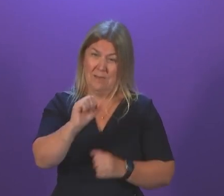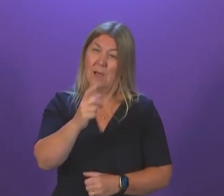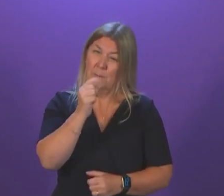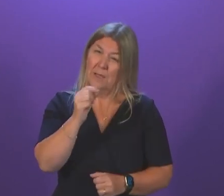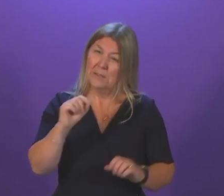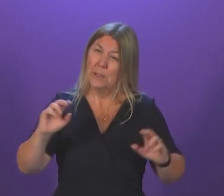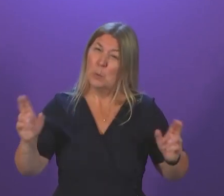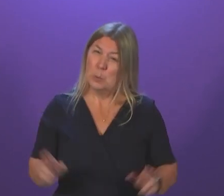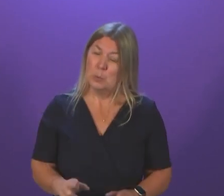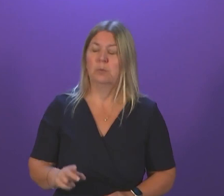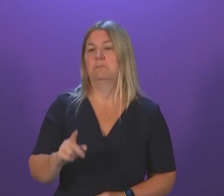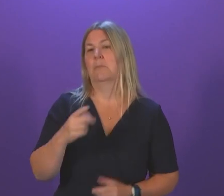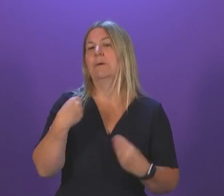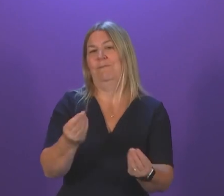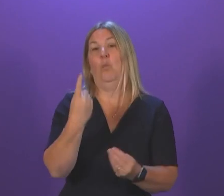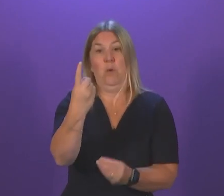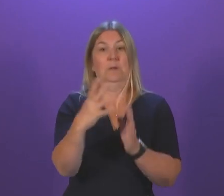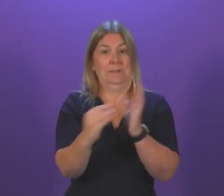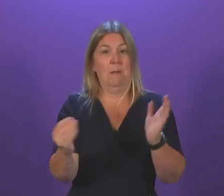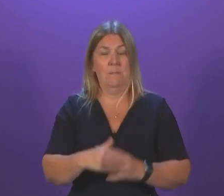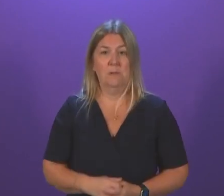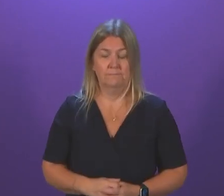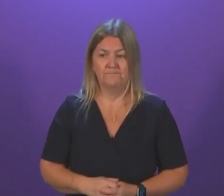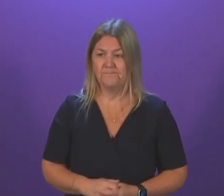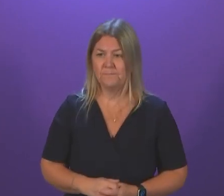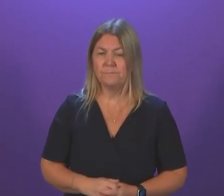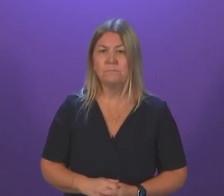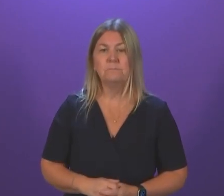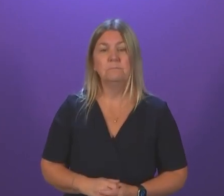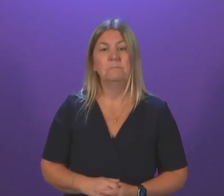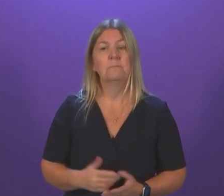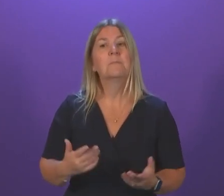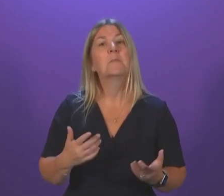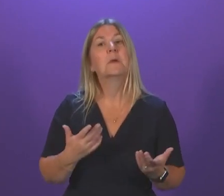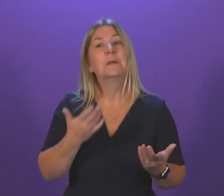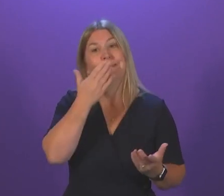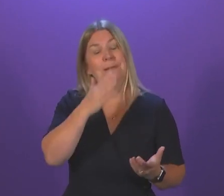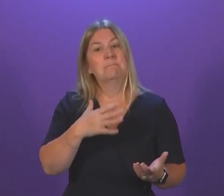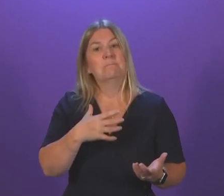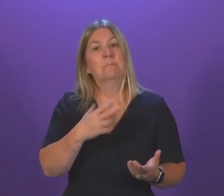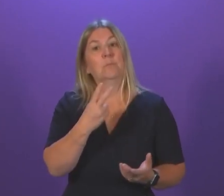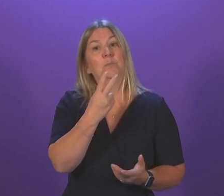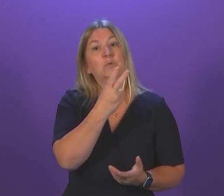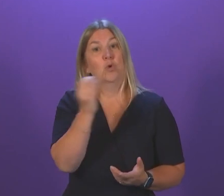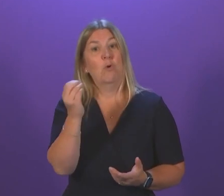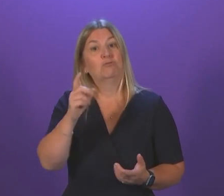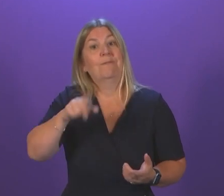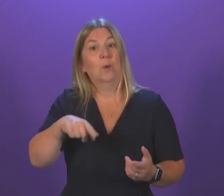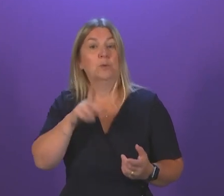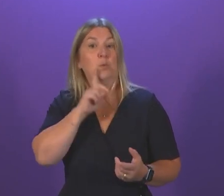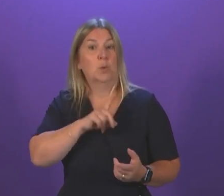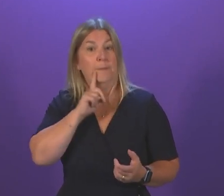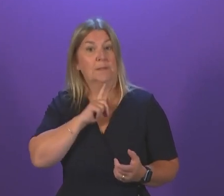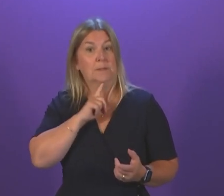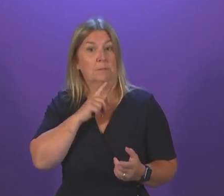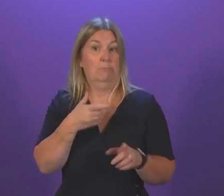one alarming example. The country was shocked when it was uncovered that 200,000 women were excluded from